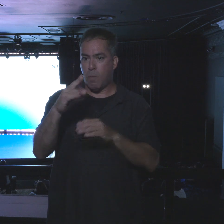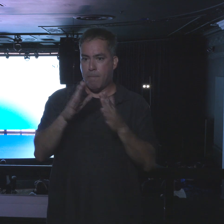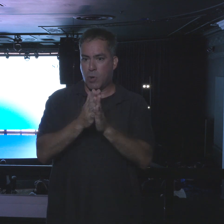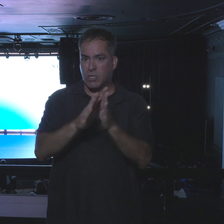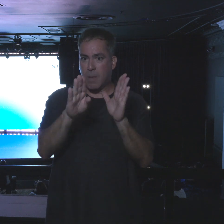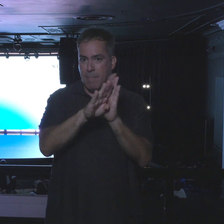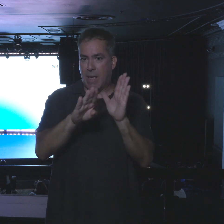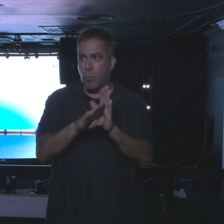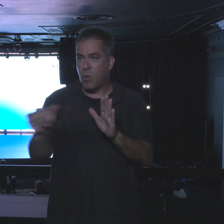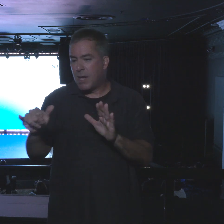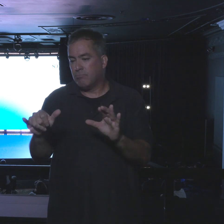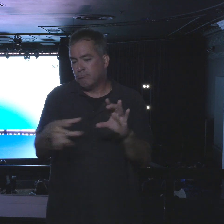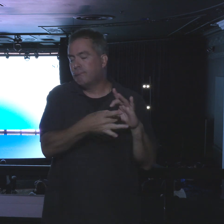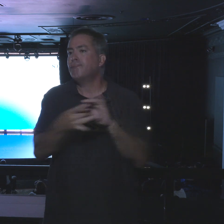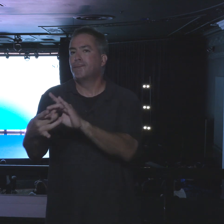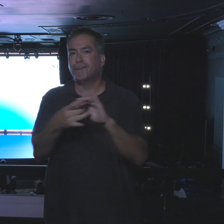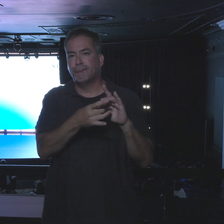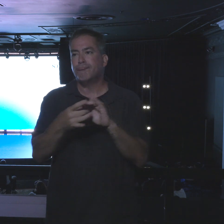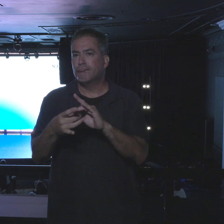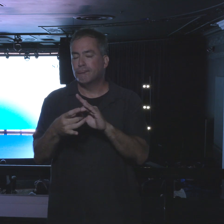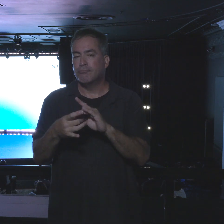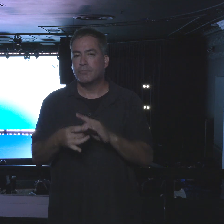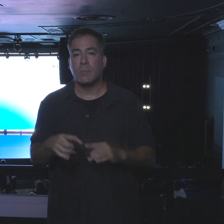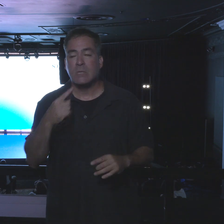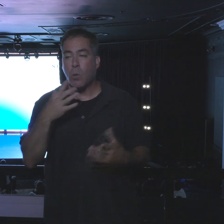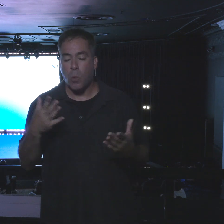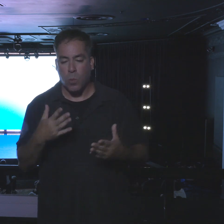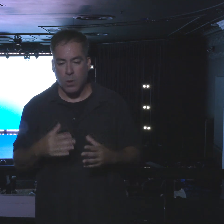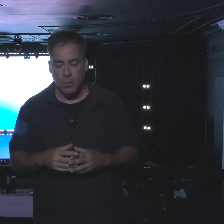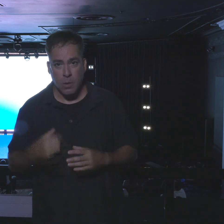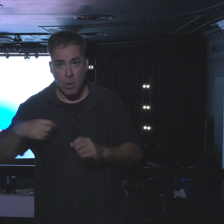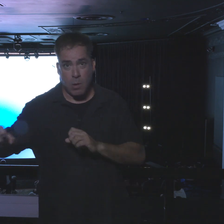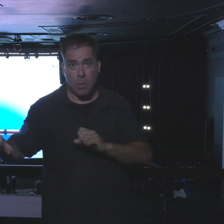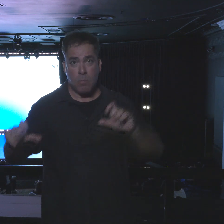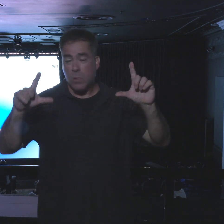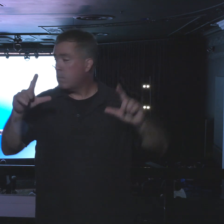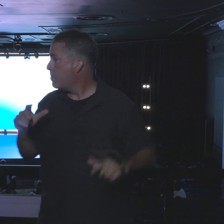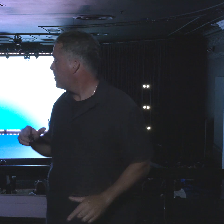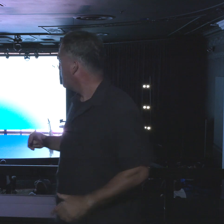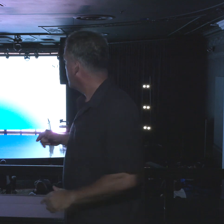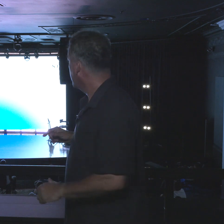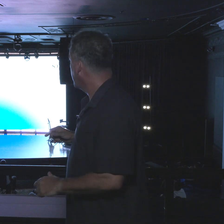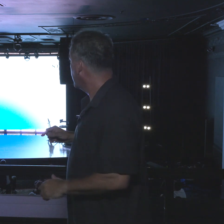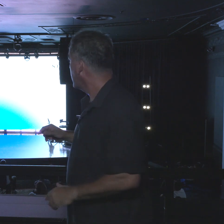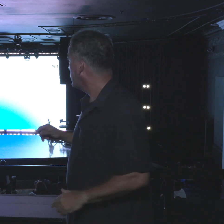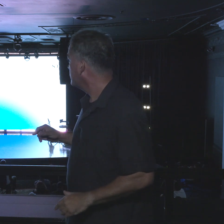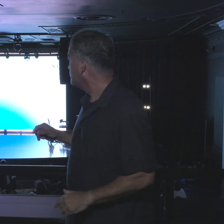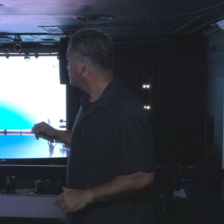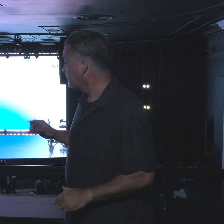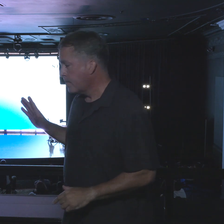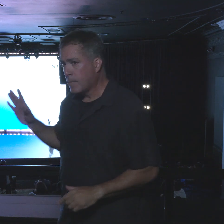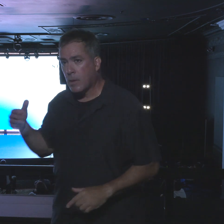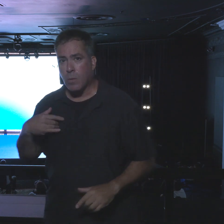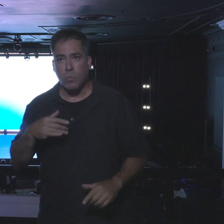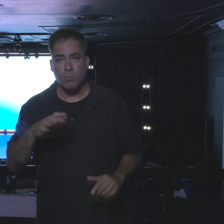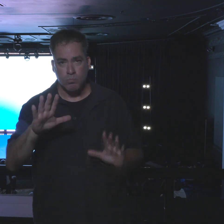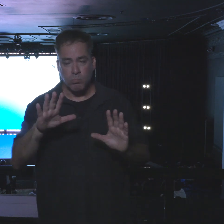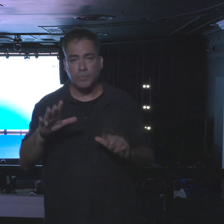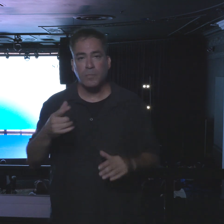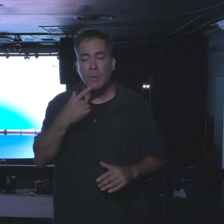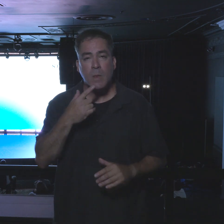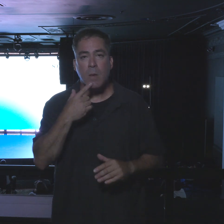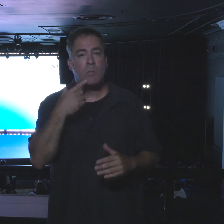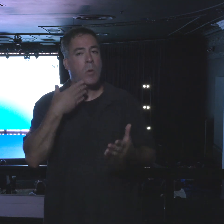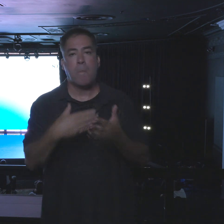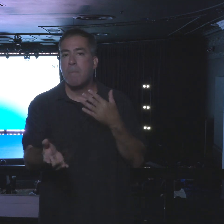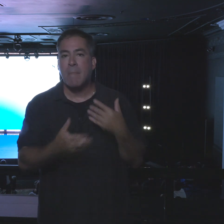of view. And it says this. We're not going to put on this on the screen because I'm going to reference it. He says, in